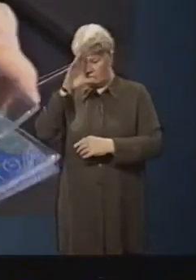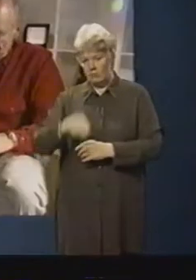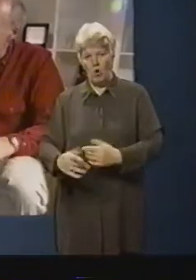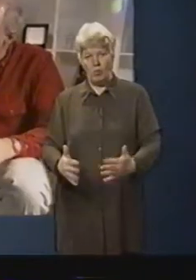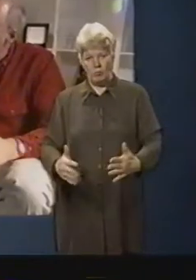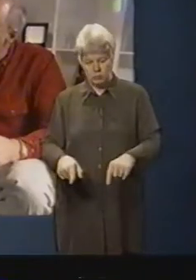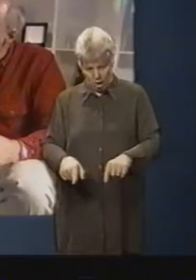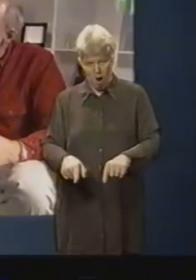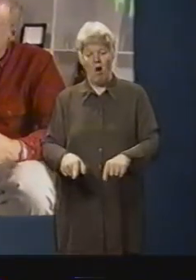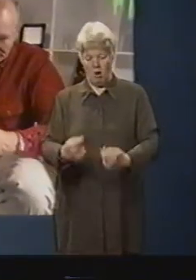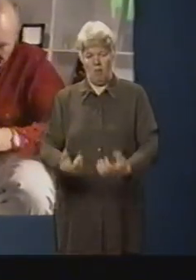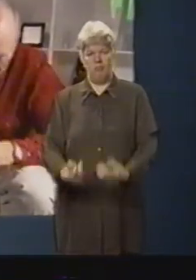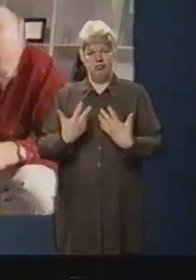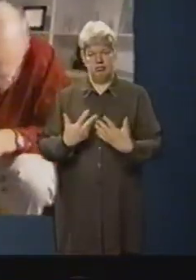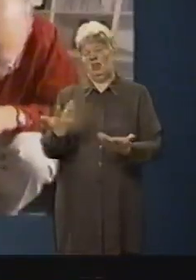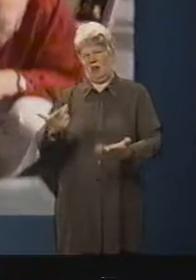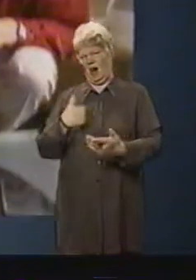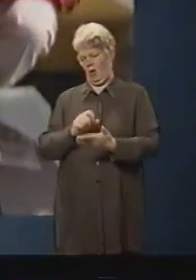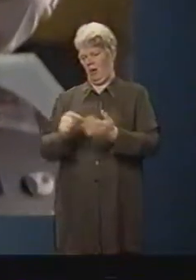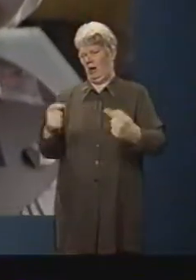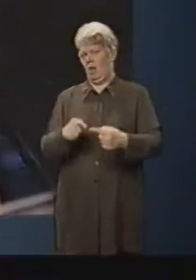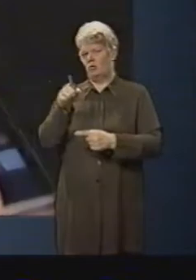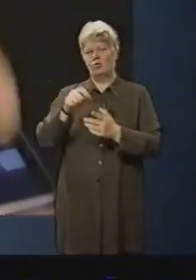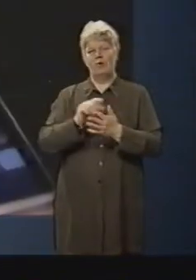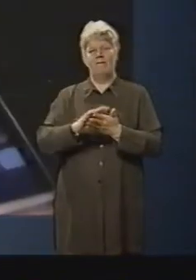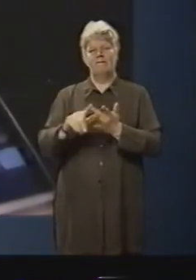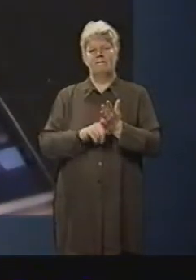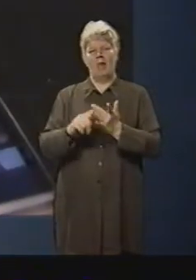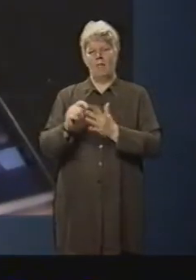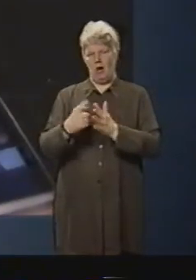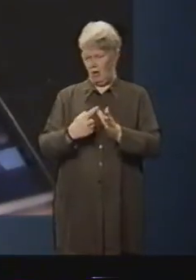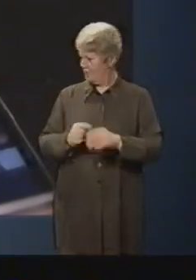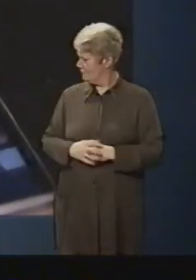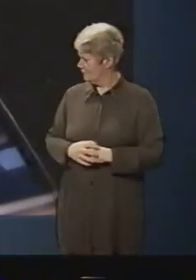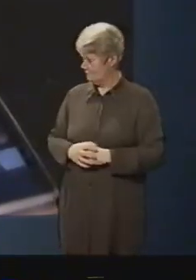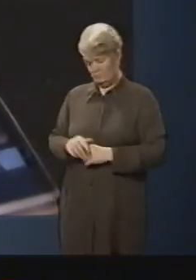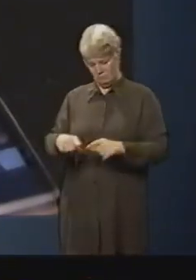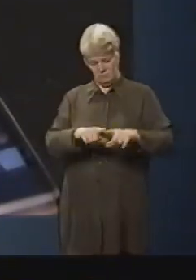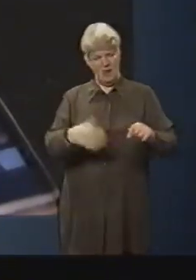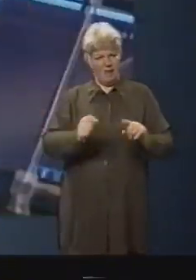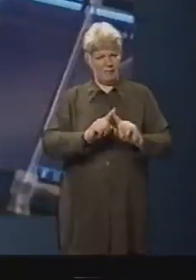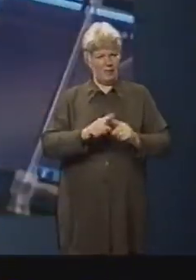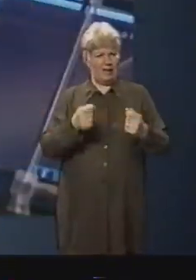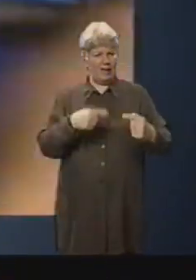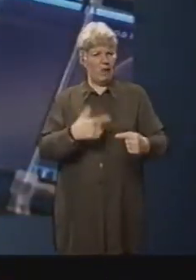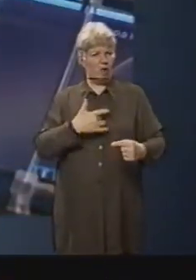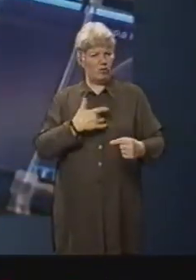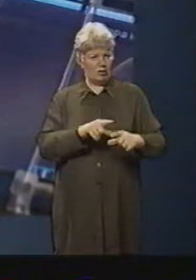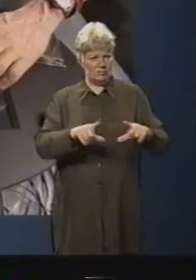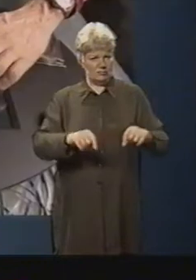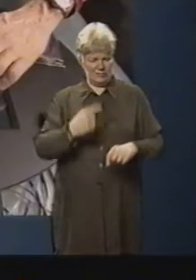I'm just going to send an email to Phillip if that's alright. This tile stores a range of email addresses that can be easily accessed. There she is.